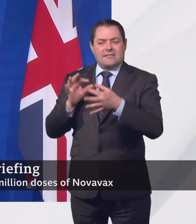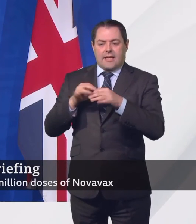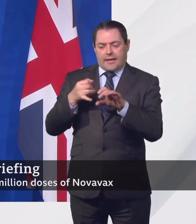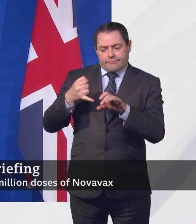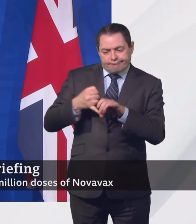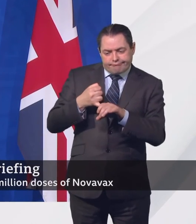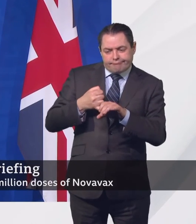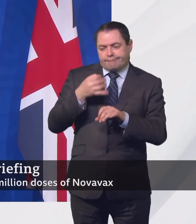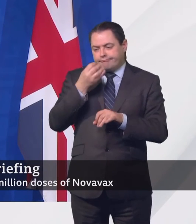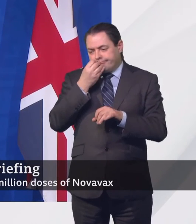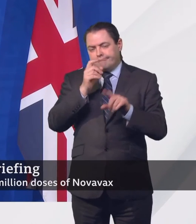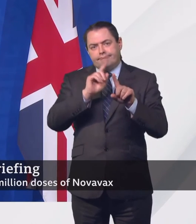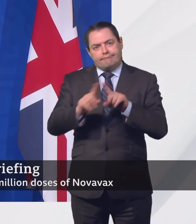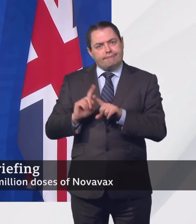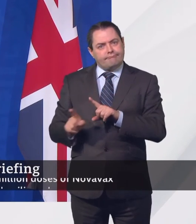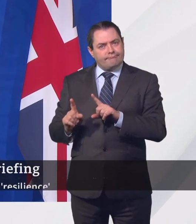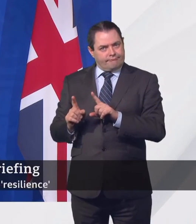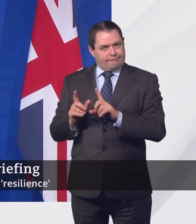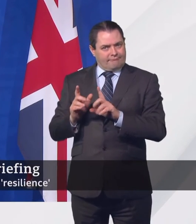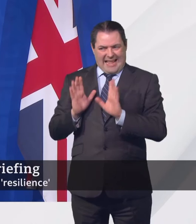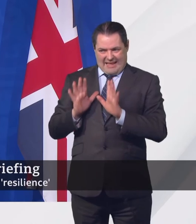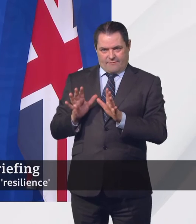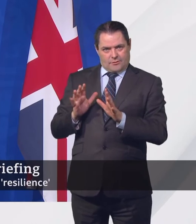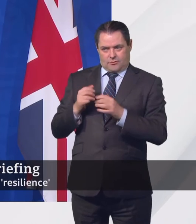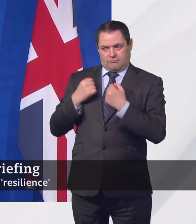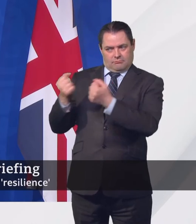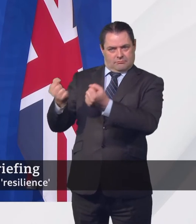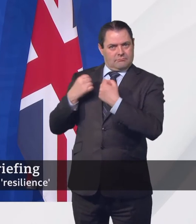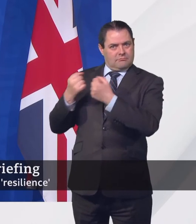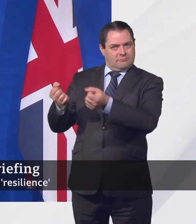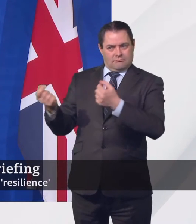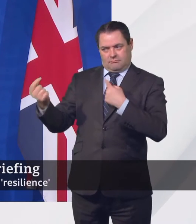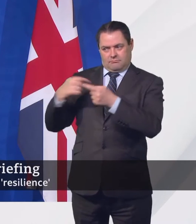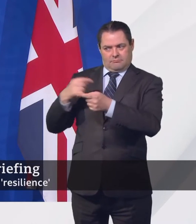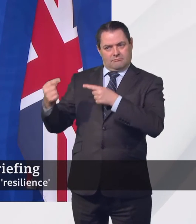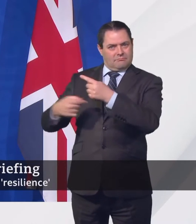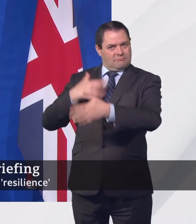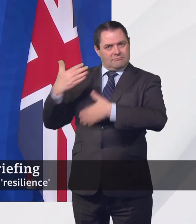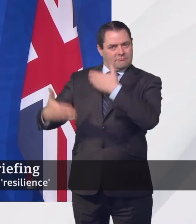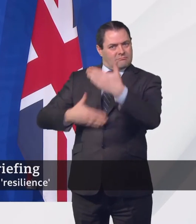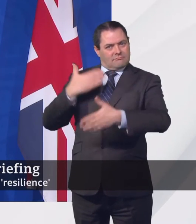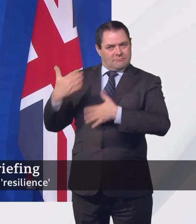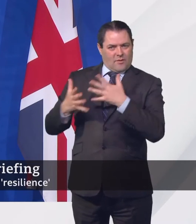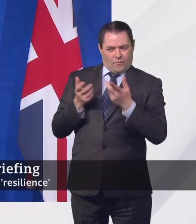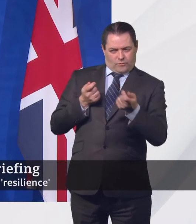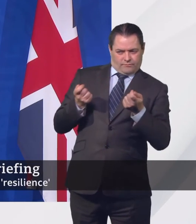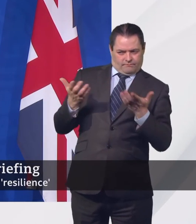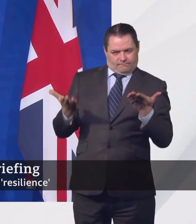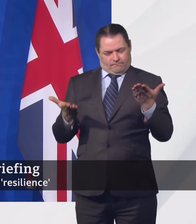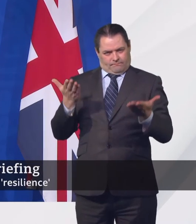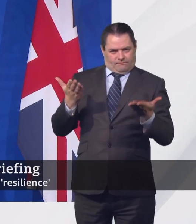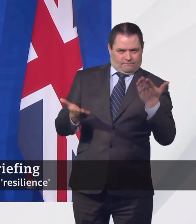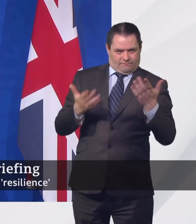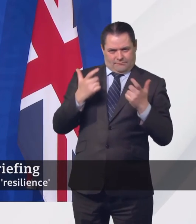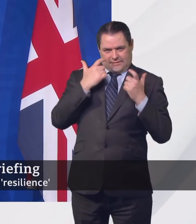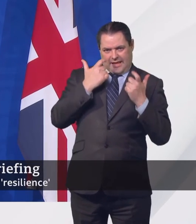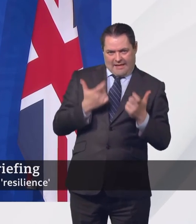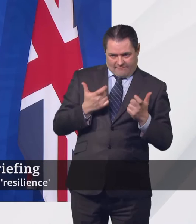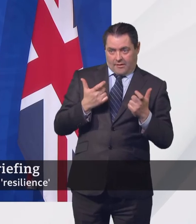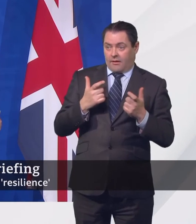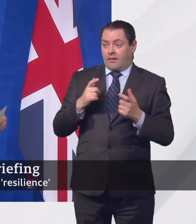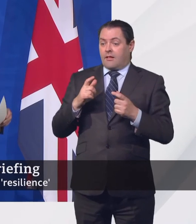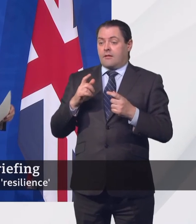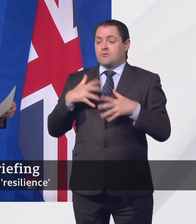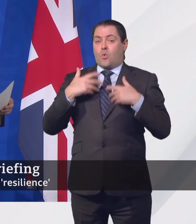and food does depend very much on those short straits. So we have to make sure that we manage the disruption as well.